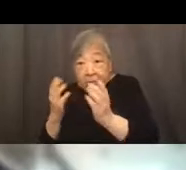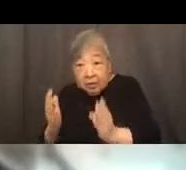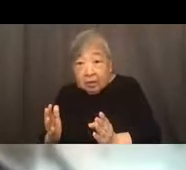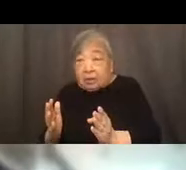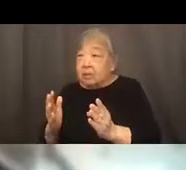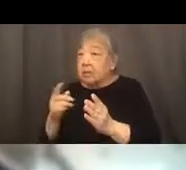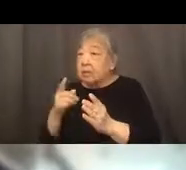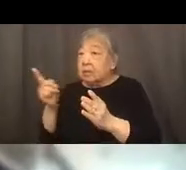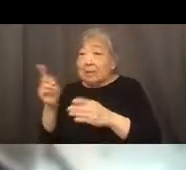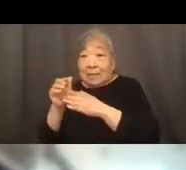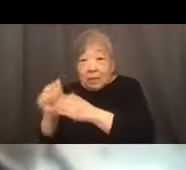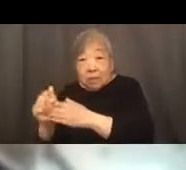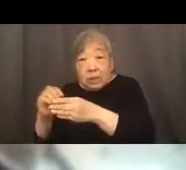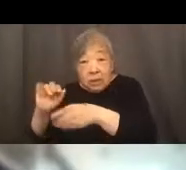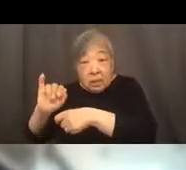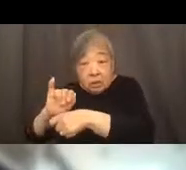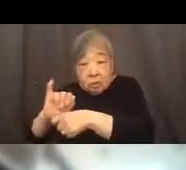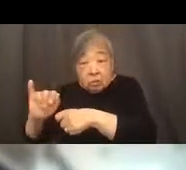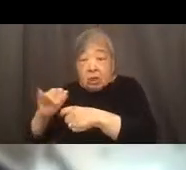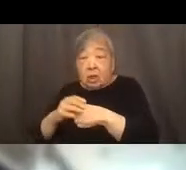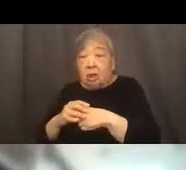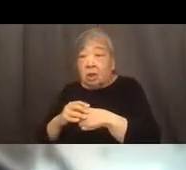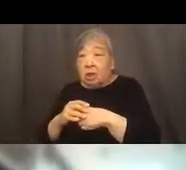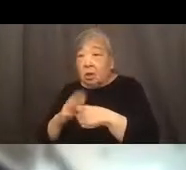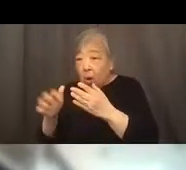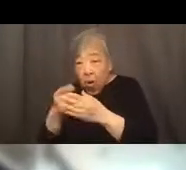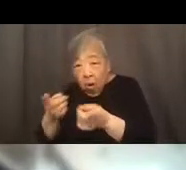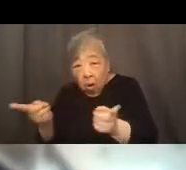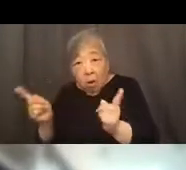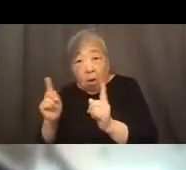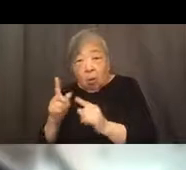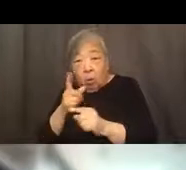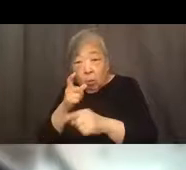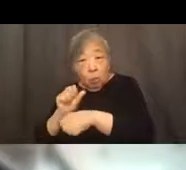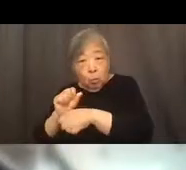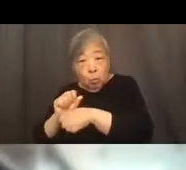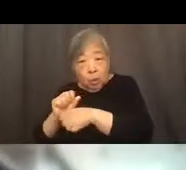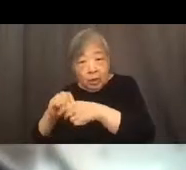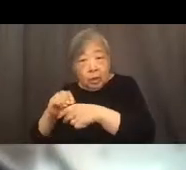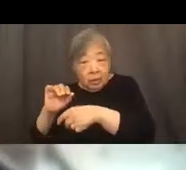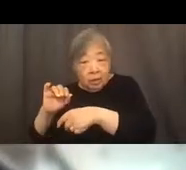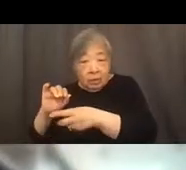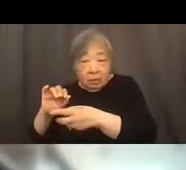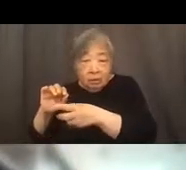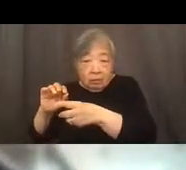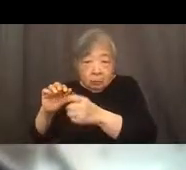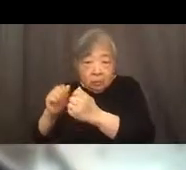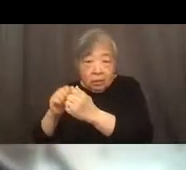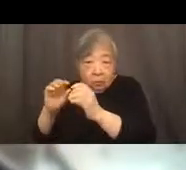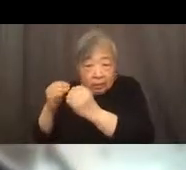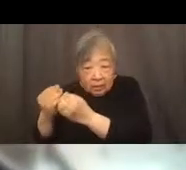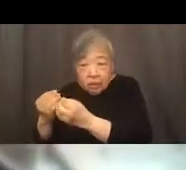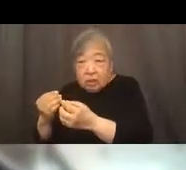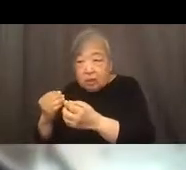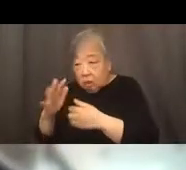of us, uh, who work, uh, in organizations, uh, and work with potential, uh, uh, victims and a great